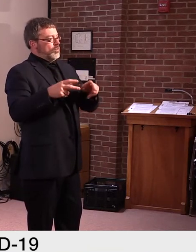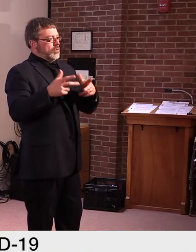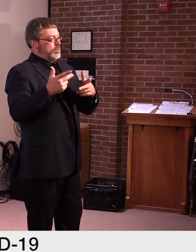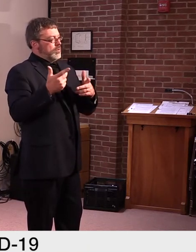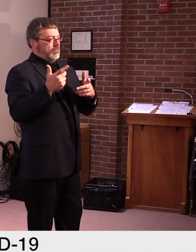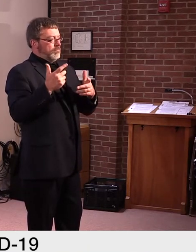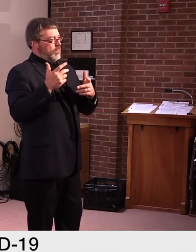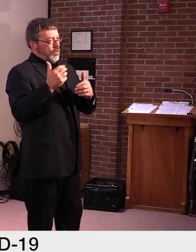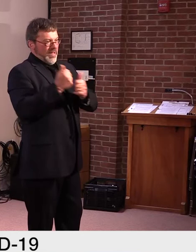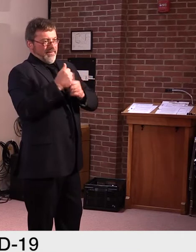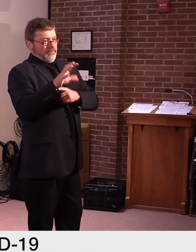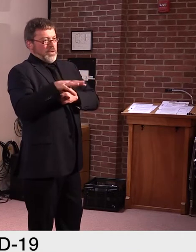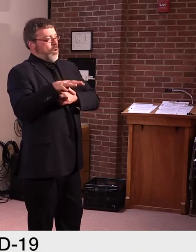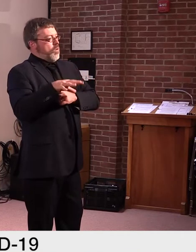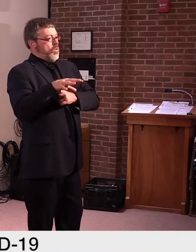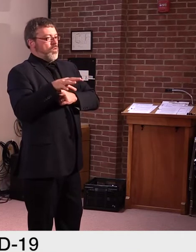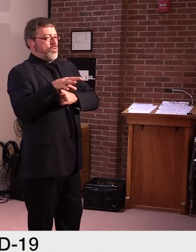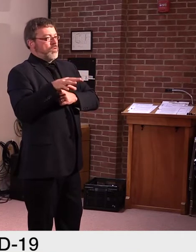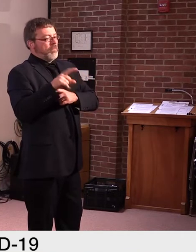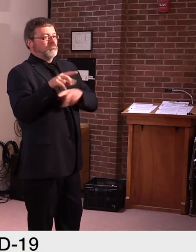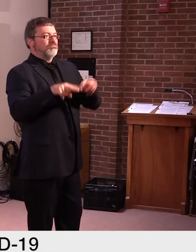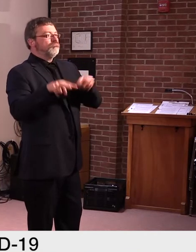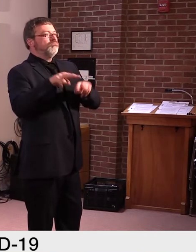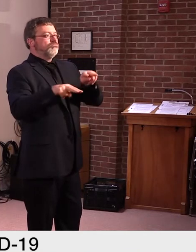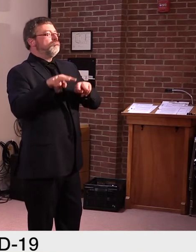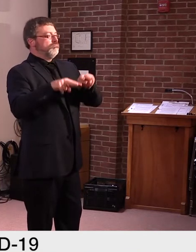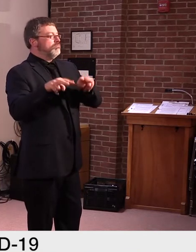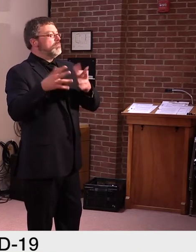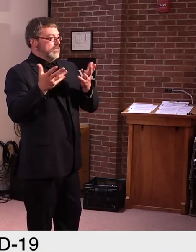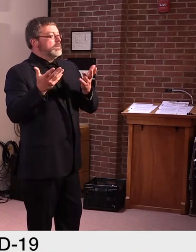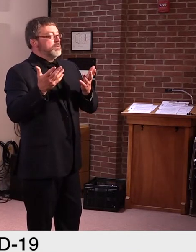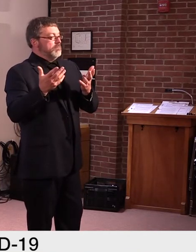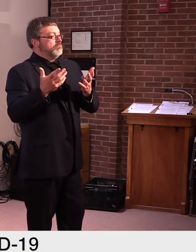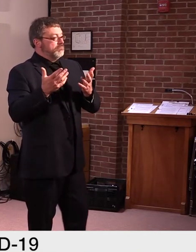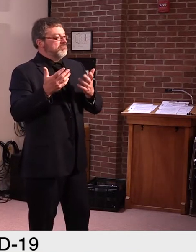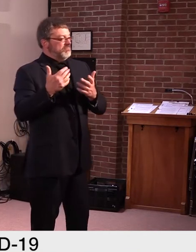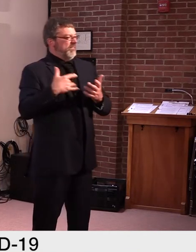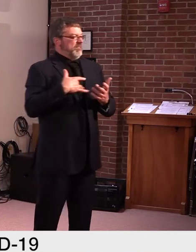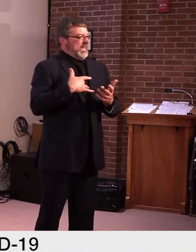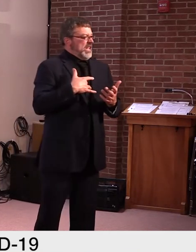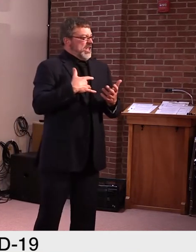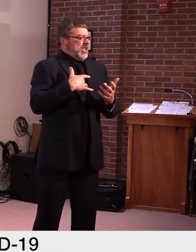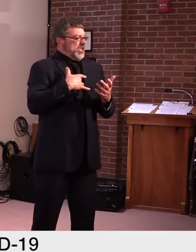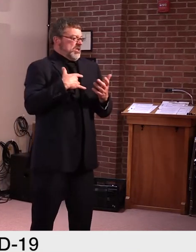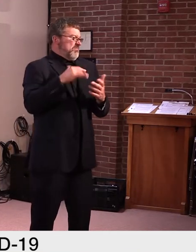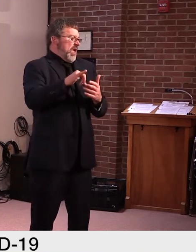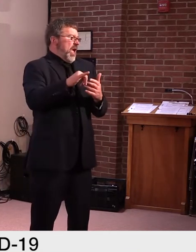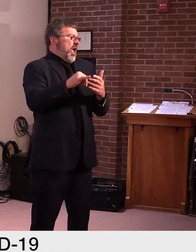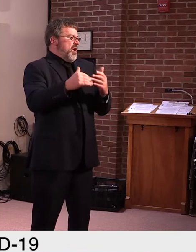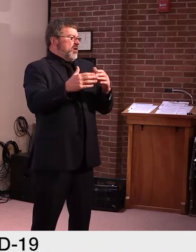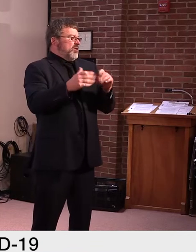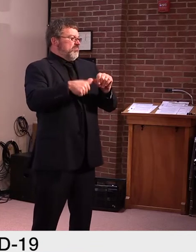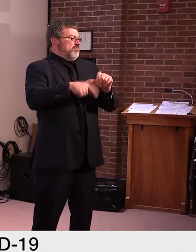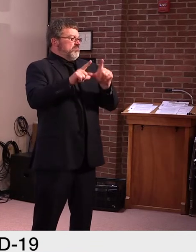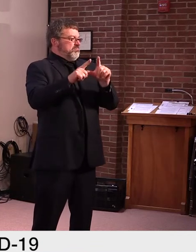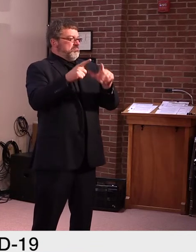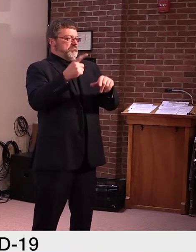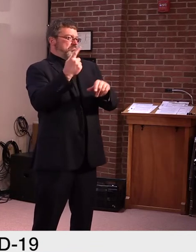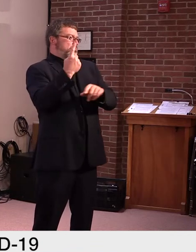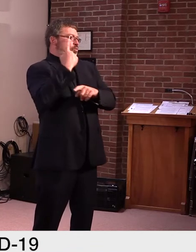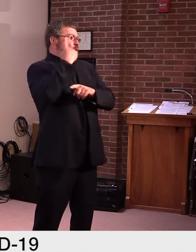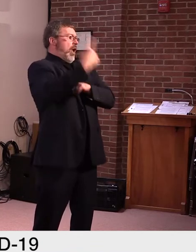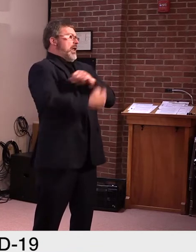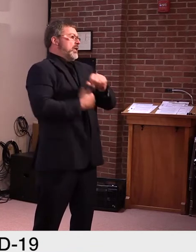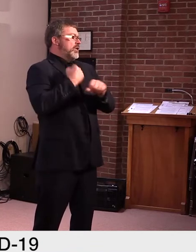video. Um, but I expect that we will probably be renewing one year only that contract.